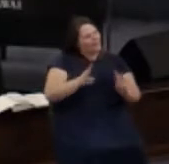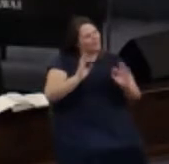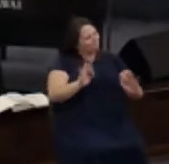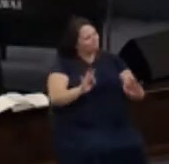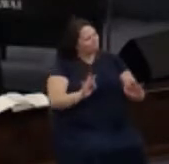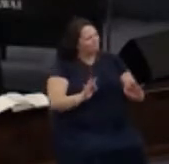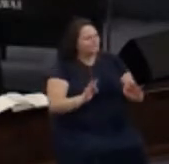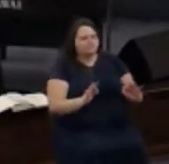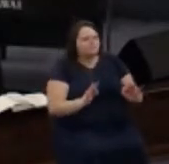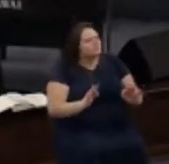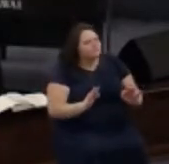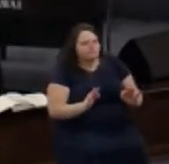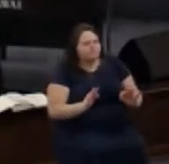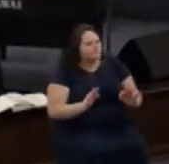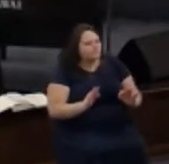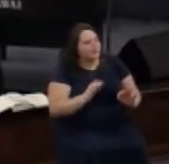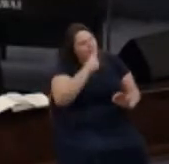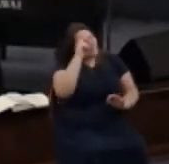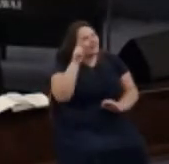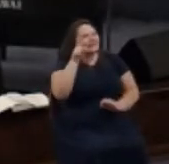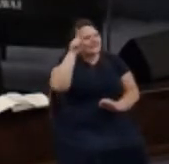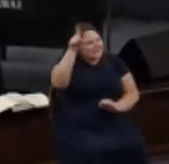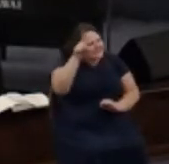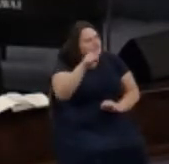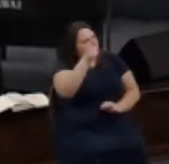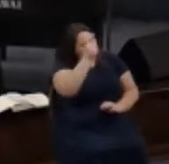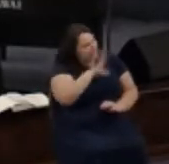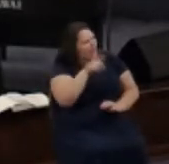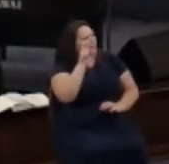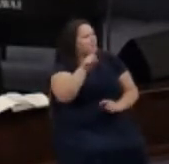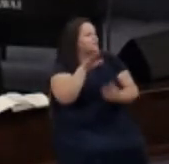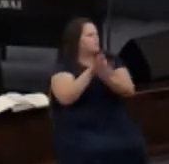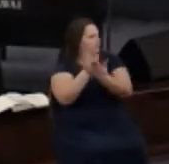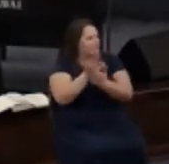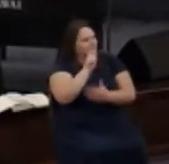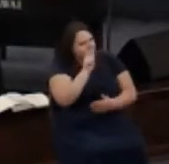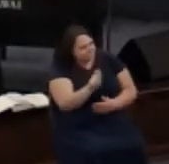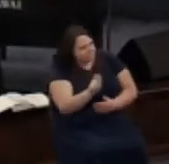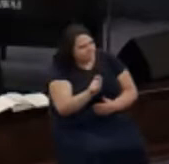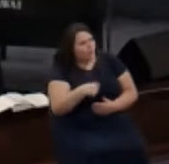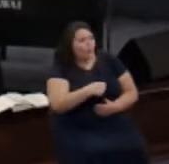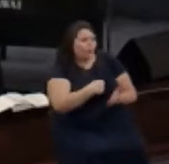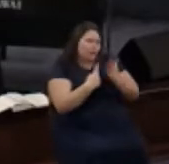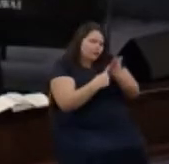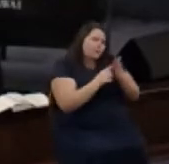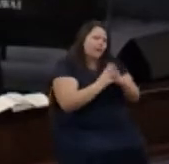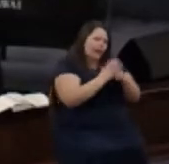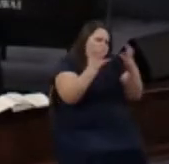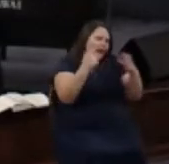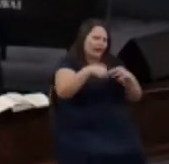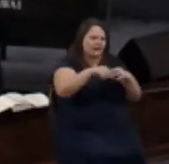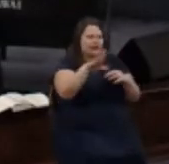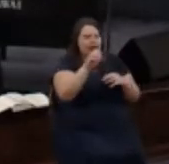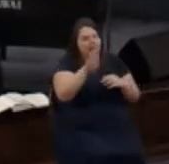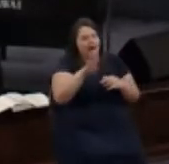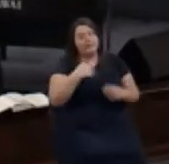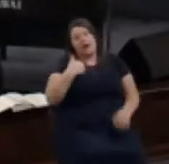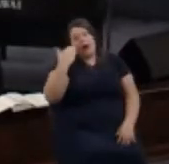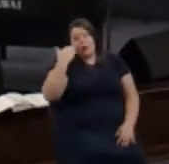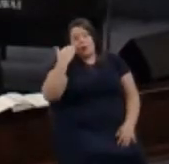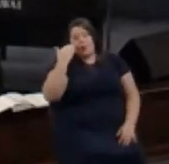but simply because he is God we talk about this a lot here at at least I know